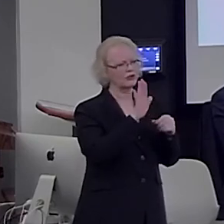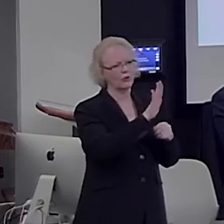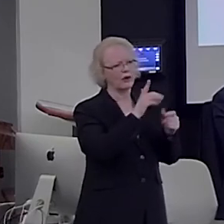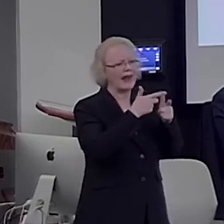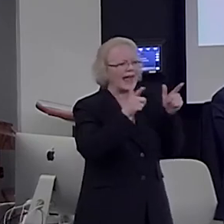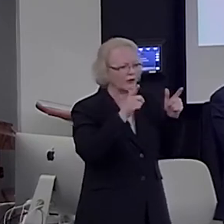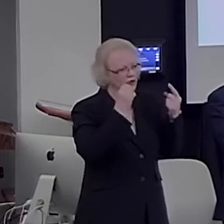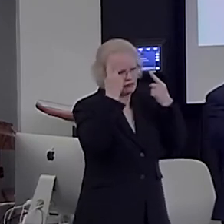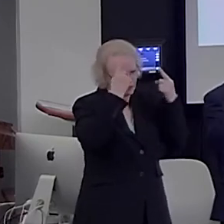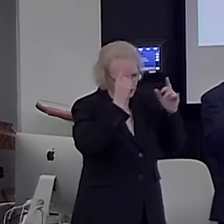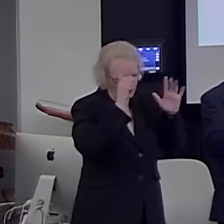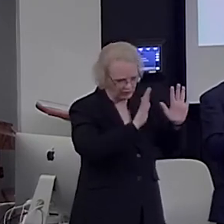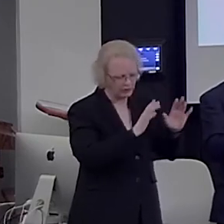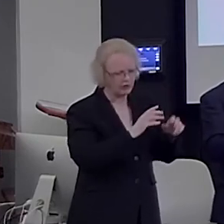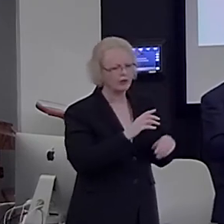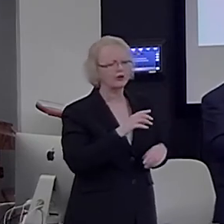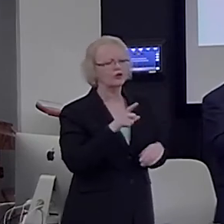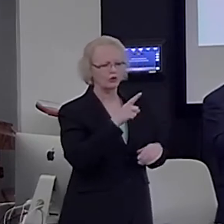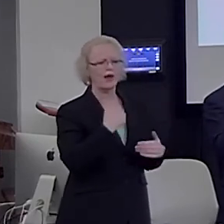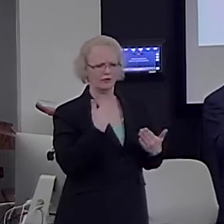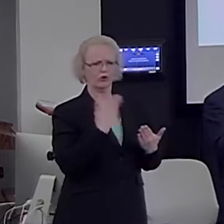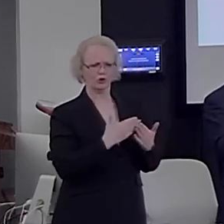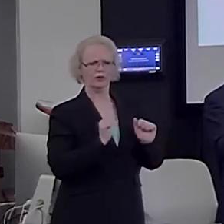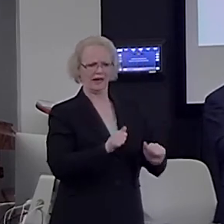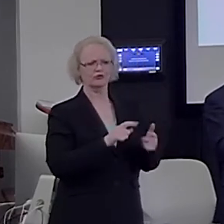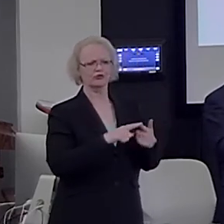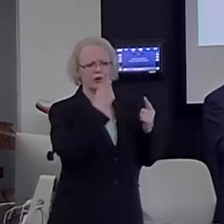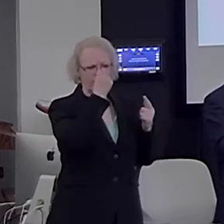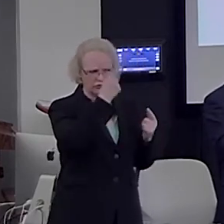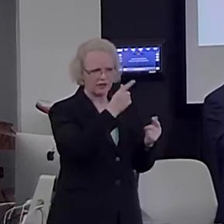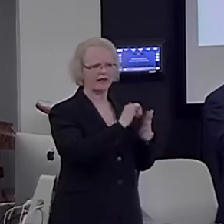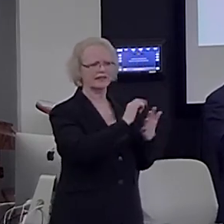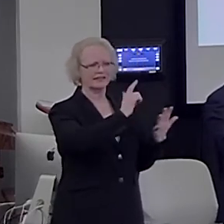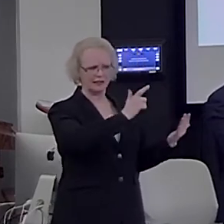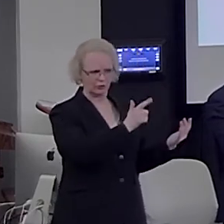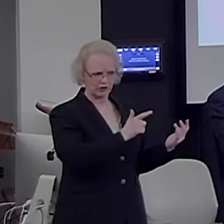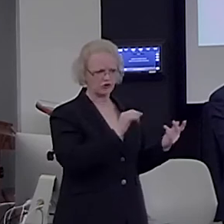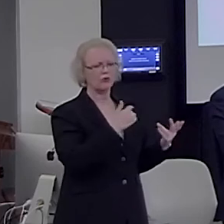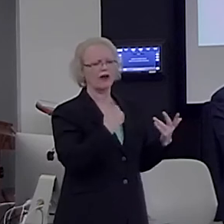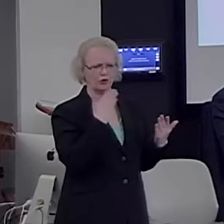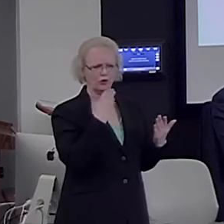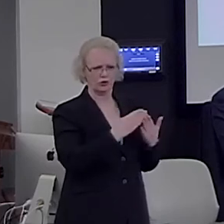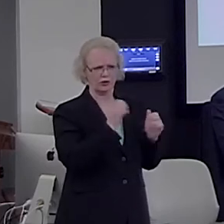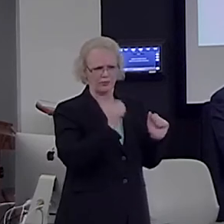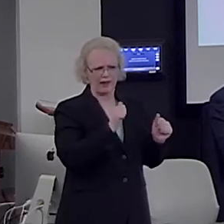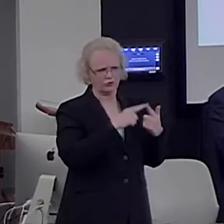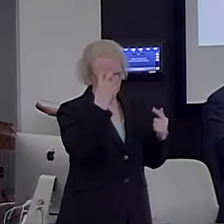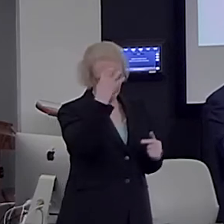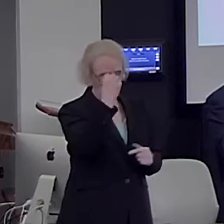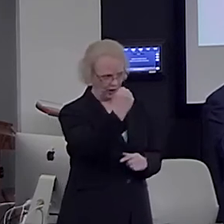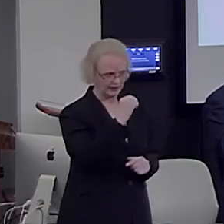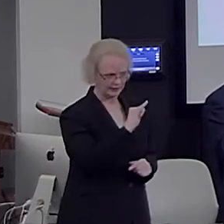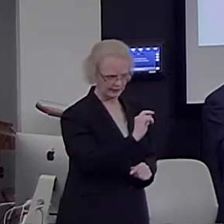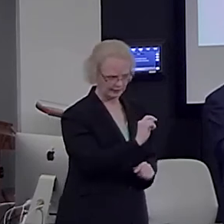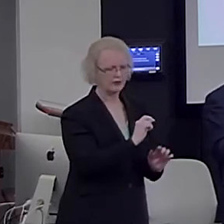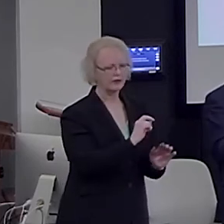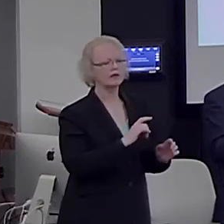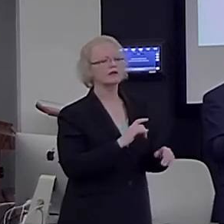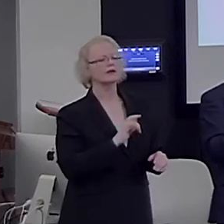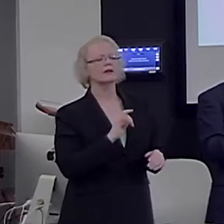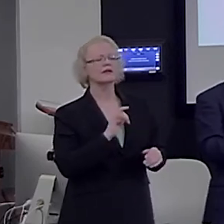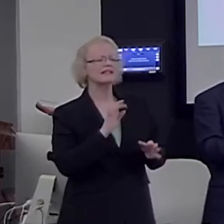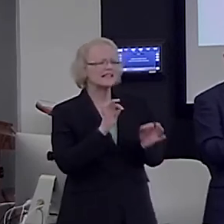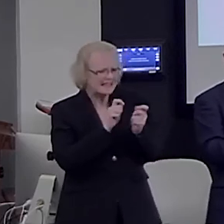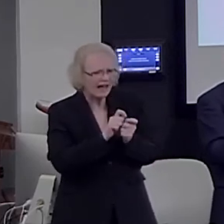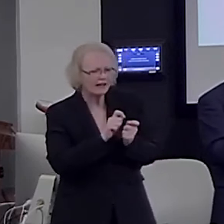you have good capacity to understand the sequence. You have good capacity to memorize it. This notion